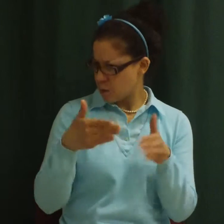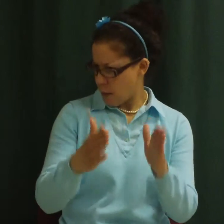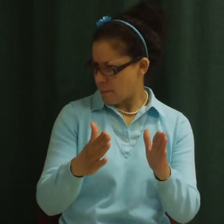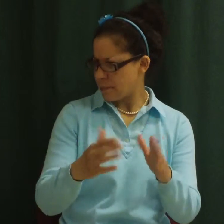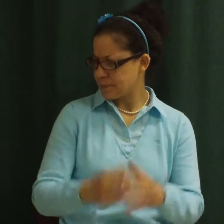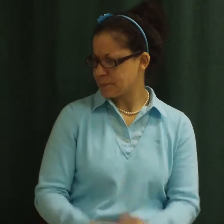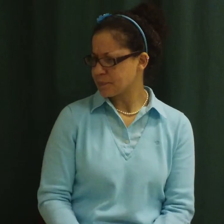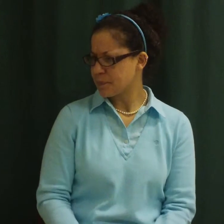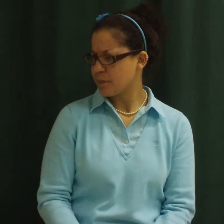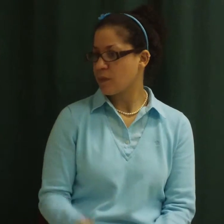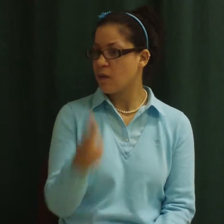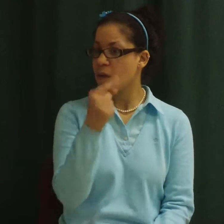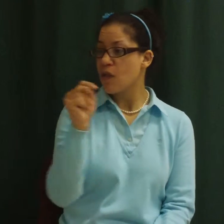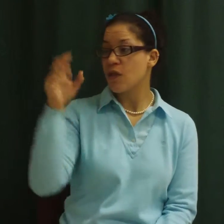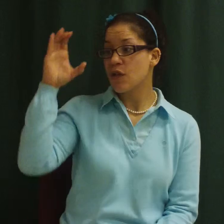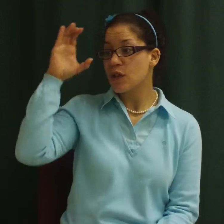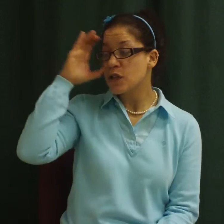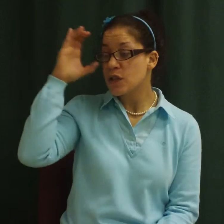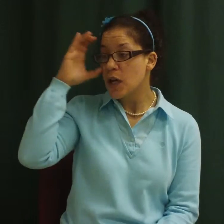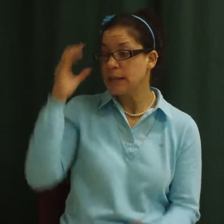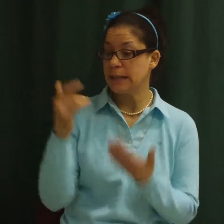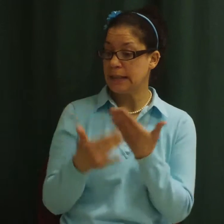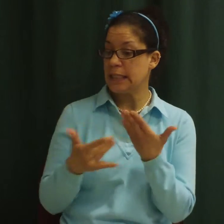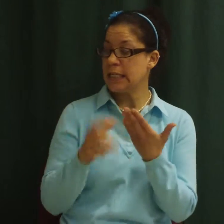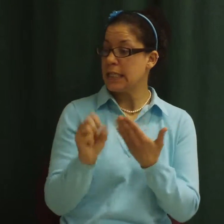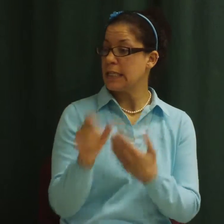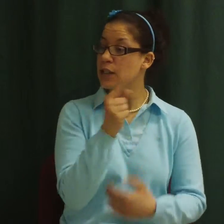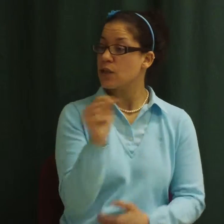The sun heats the water in the puddles.